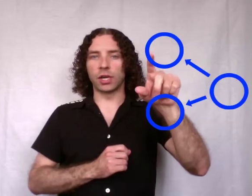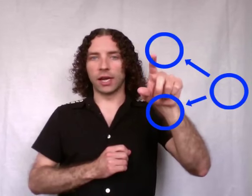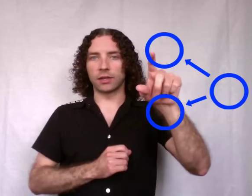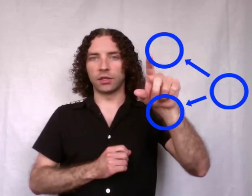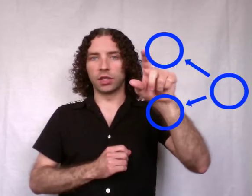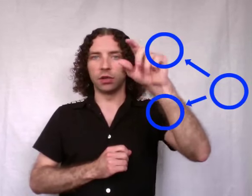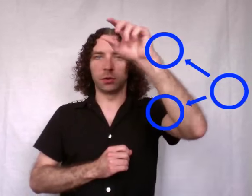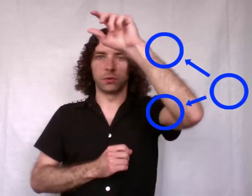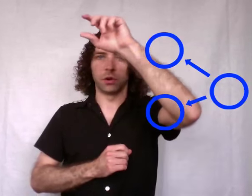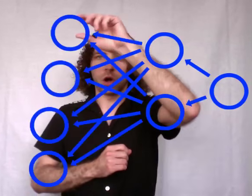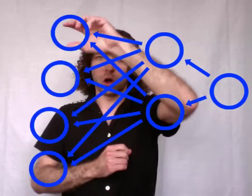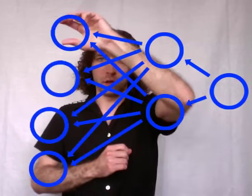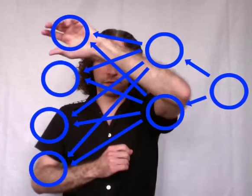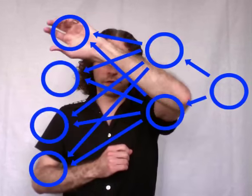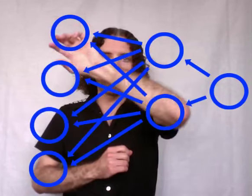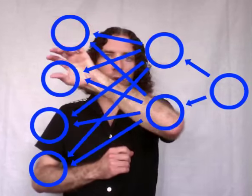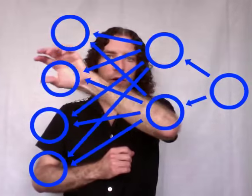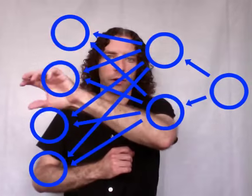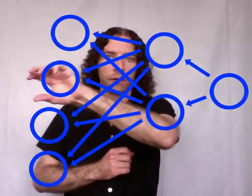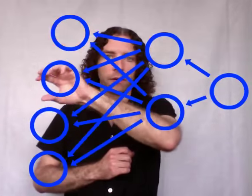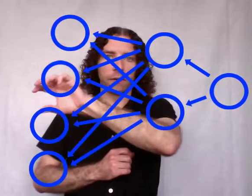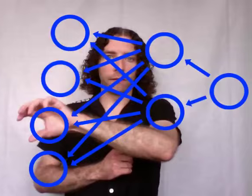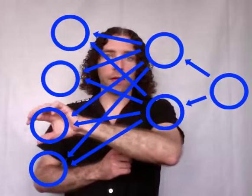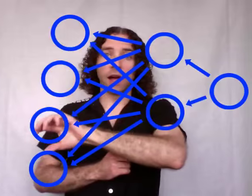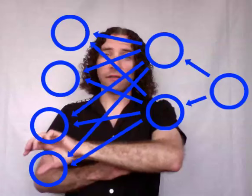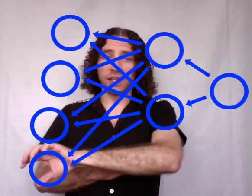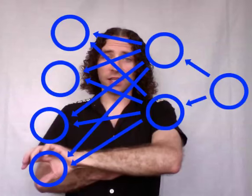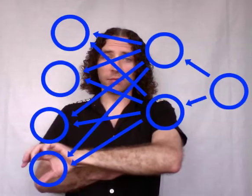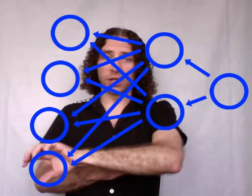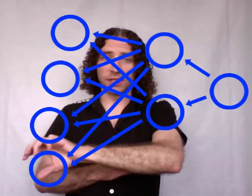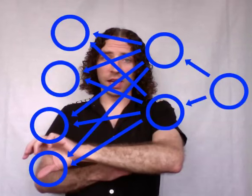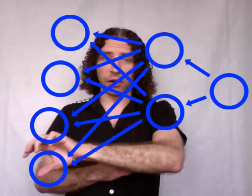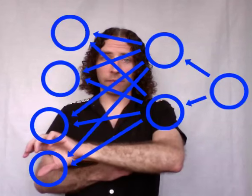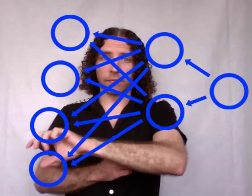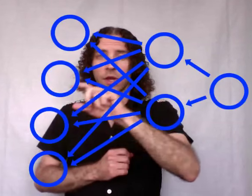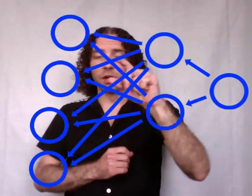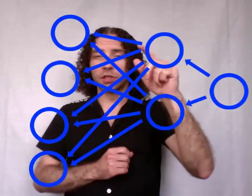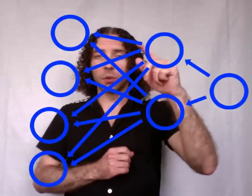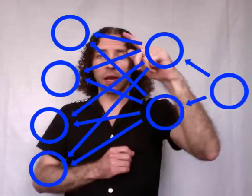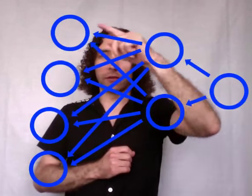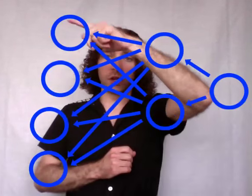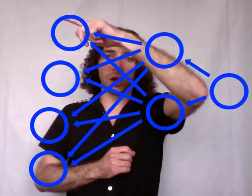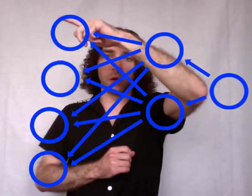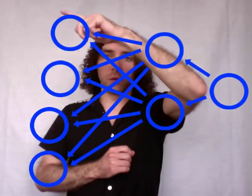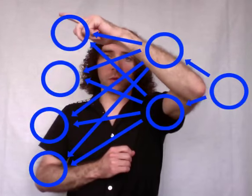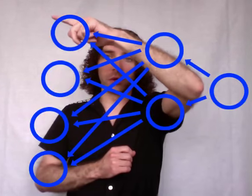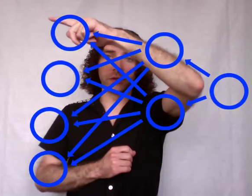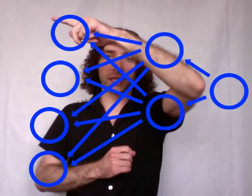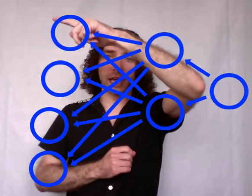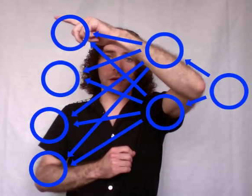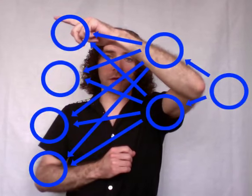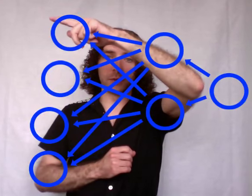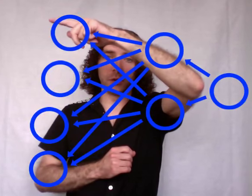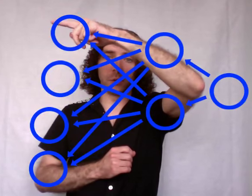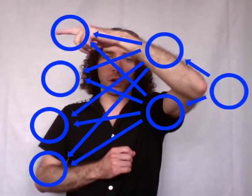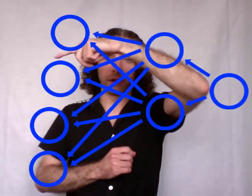connected to all four of these objects here. So, we have to go reduce the count from two to one